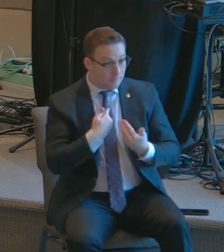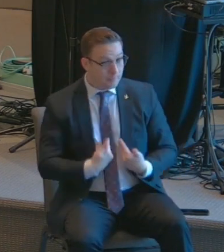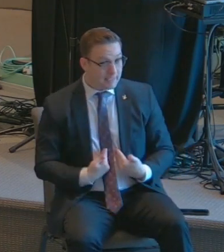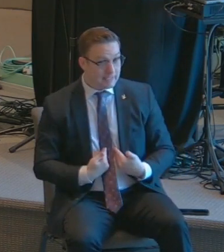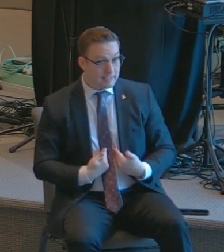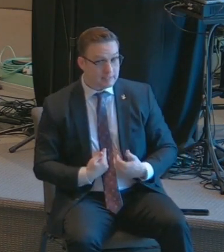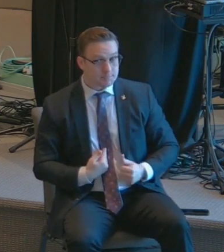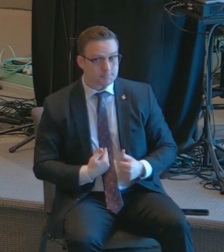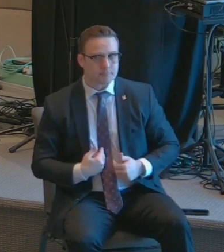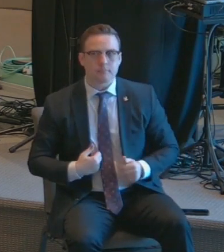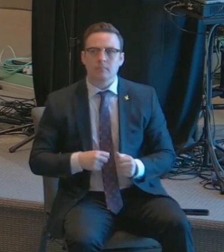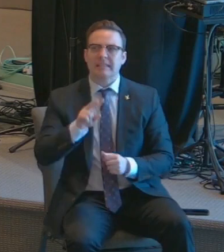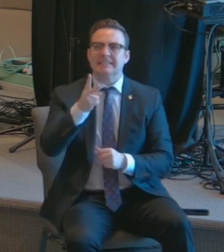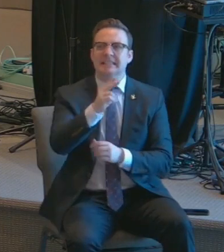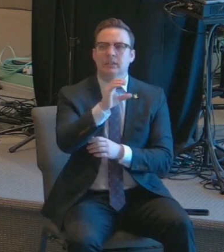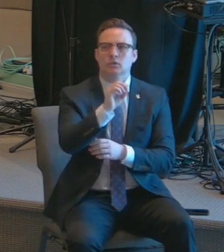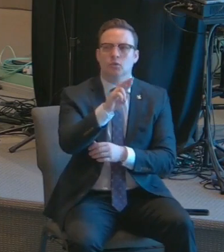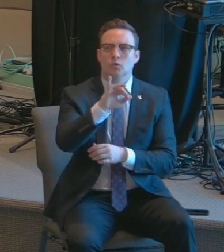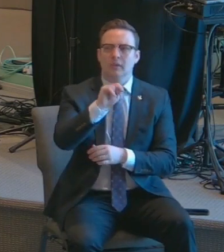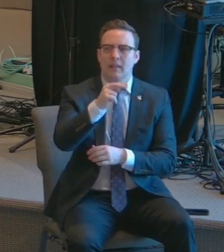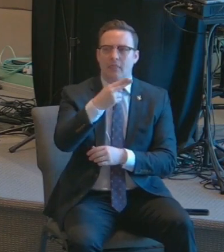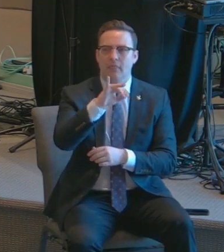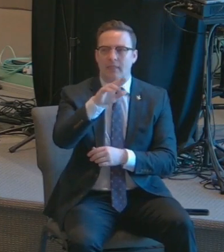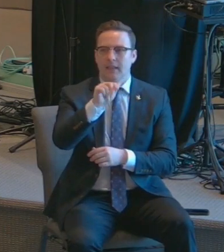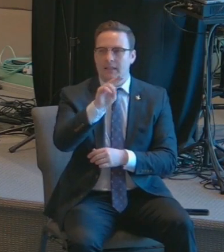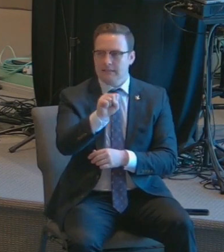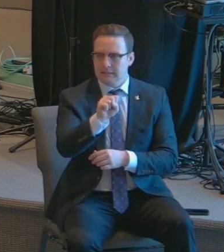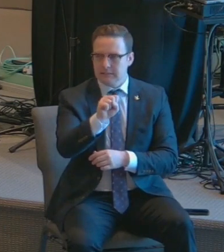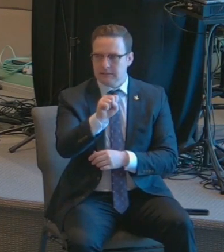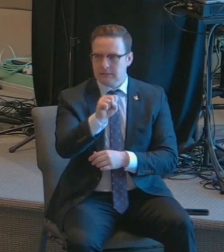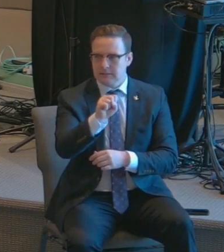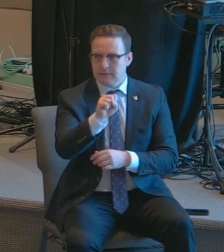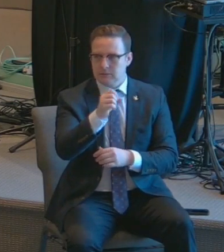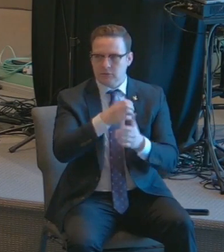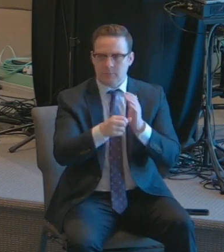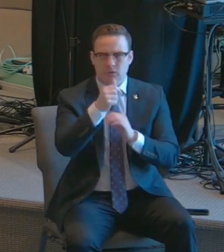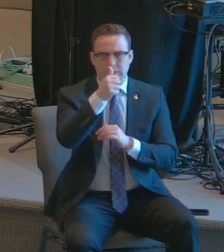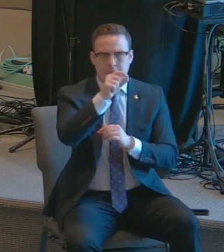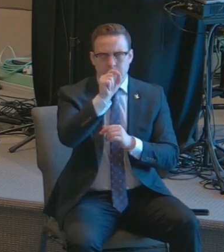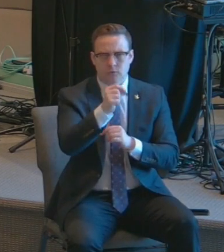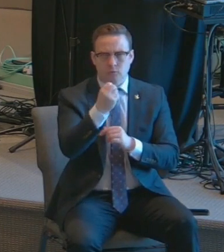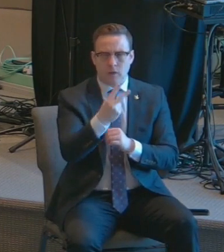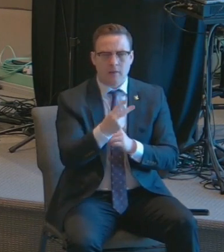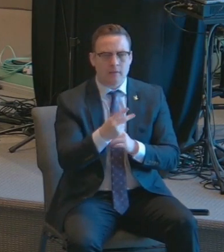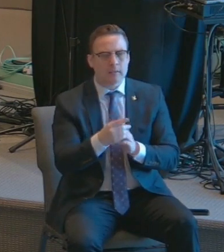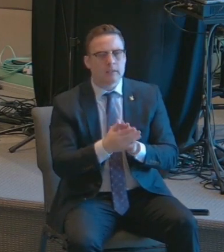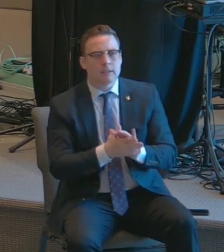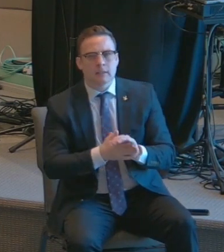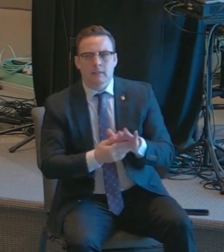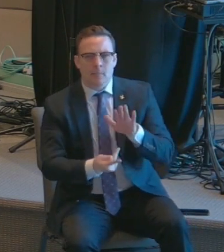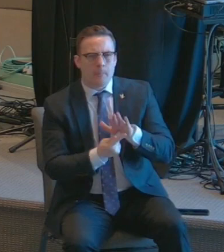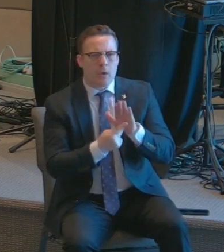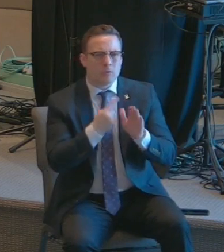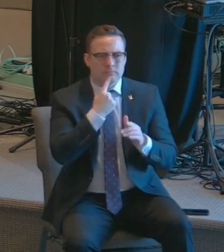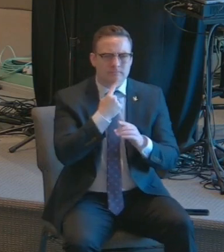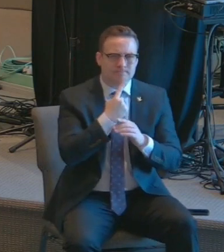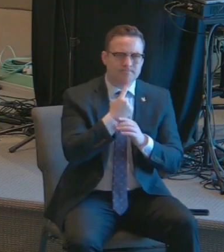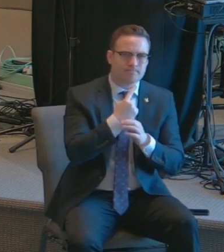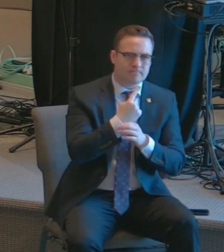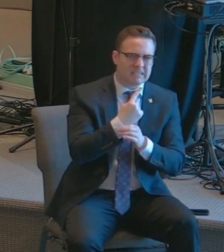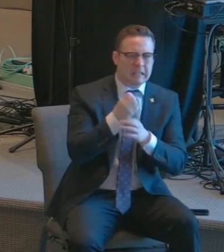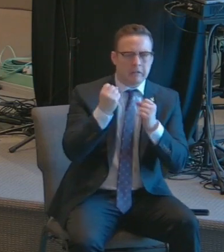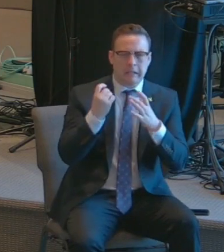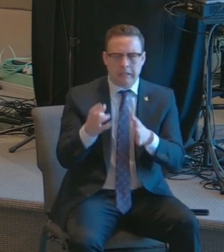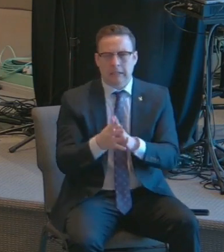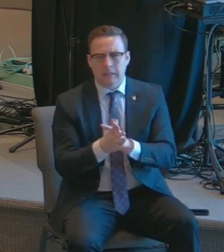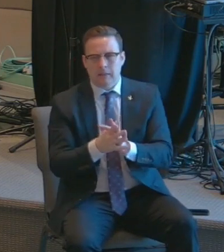2 Corinthians 12, 8 through 10, this is Paul speaking of, he was saying that, you know, God has showed me a lot of things and revelations